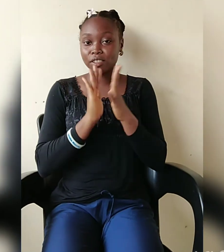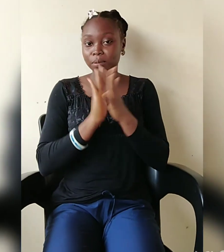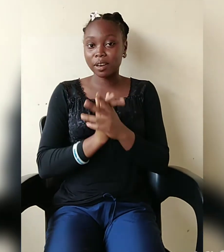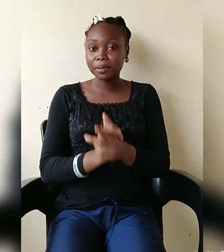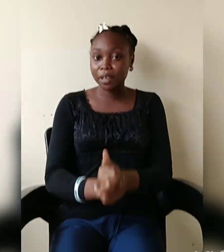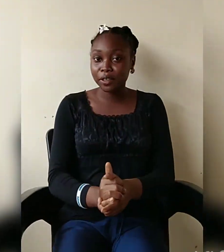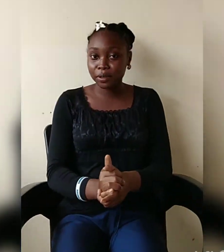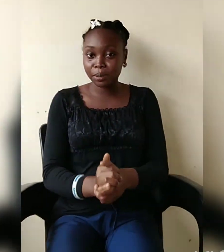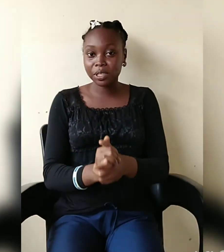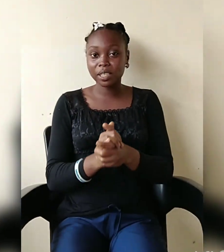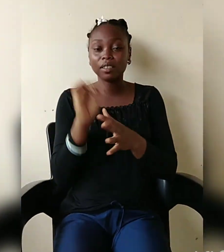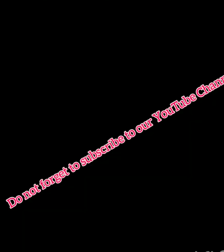subscribe to our youtube channel